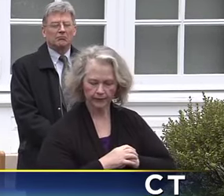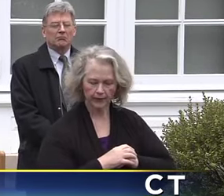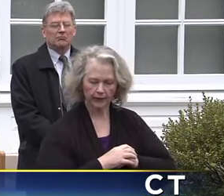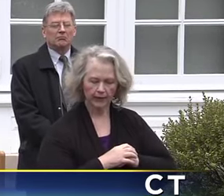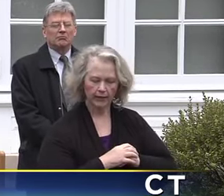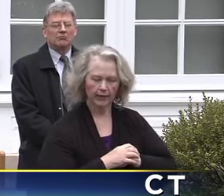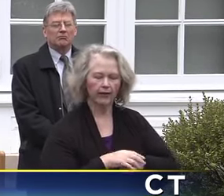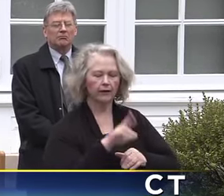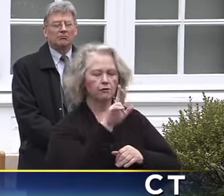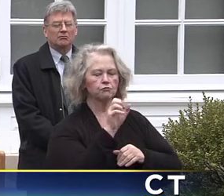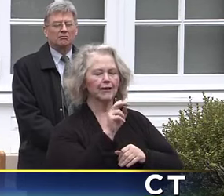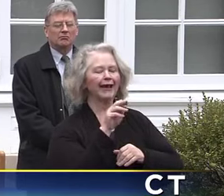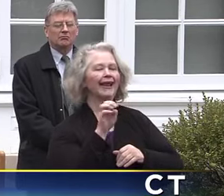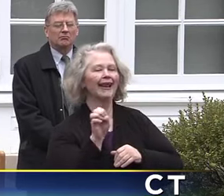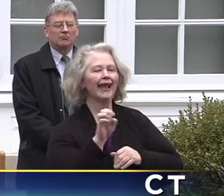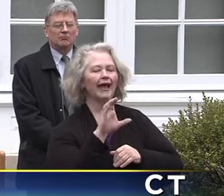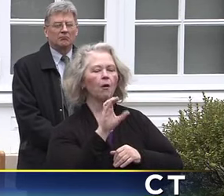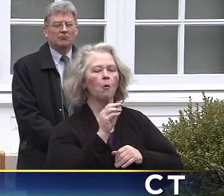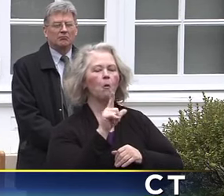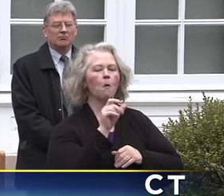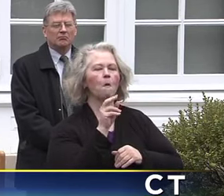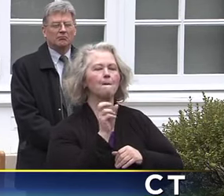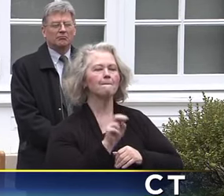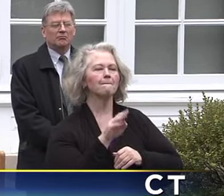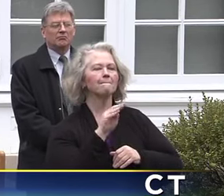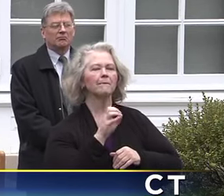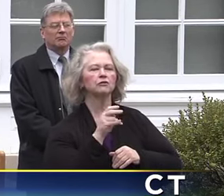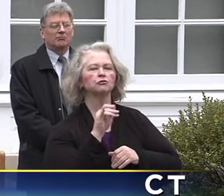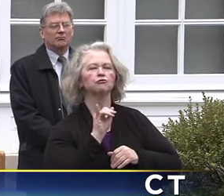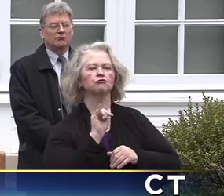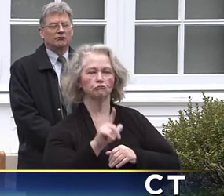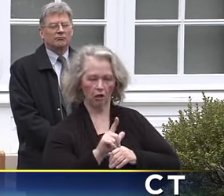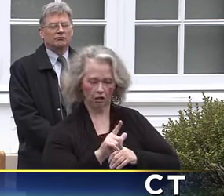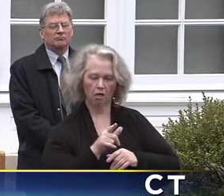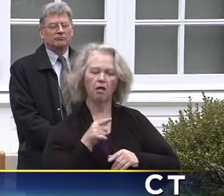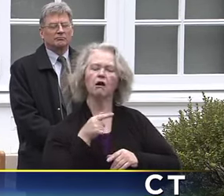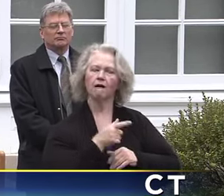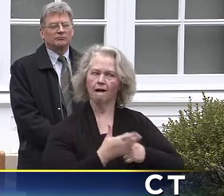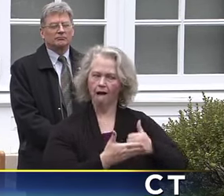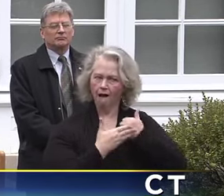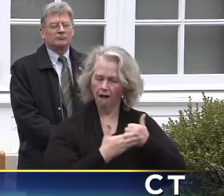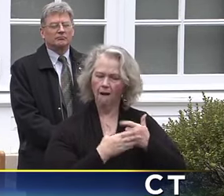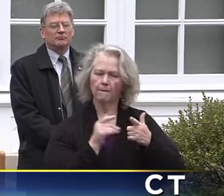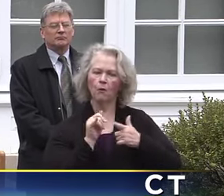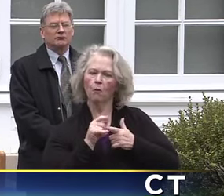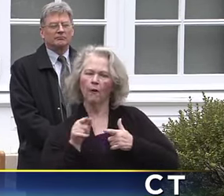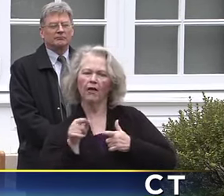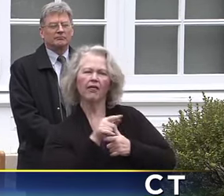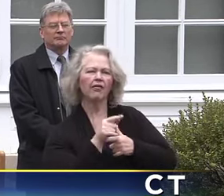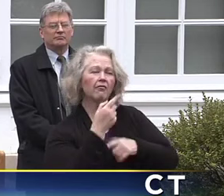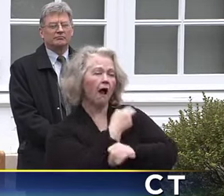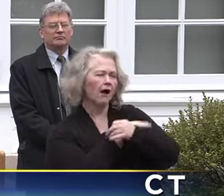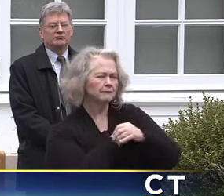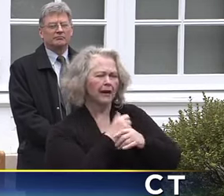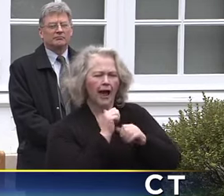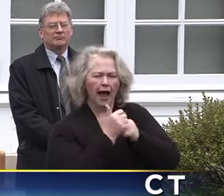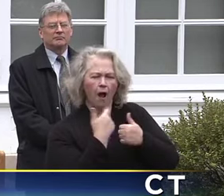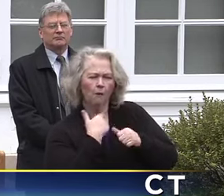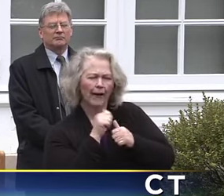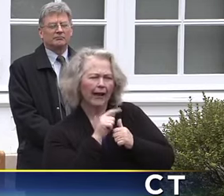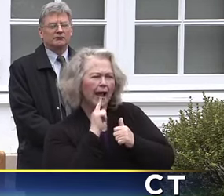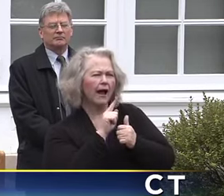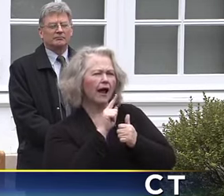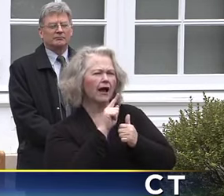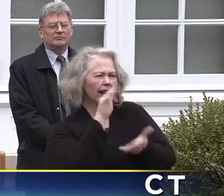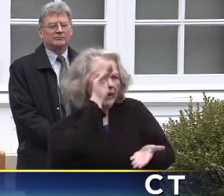Rene Coleman-Mitchell is helping take the lead as we continue to coordinate with our hospitals, as we try and flatten the curve and think about what we can do